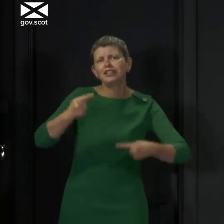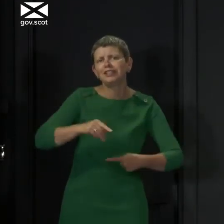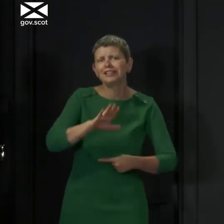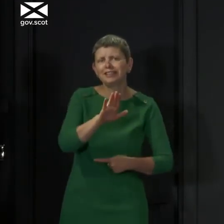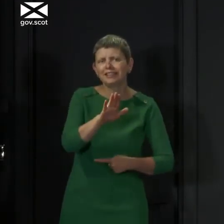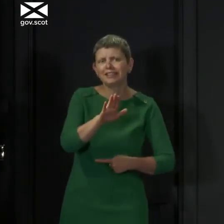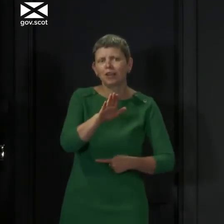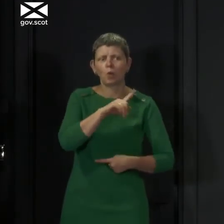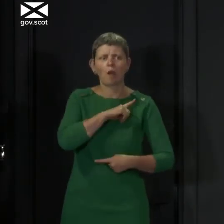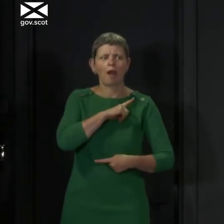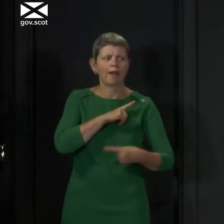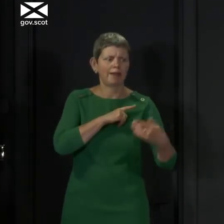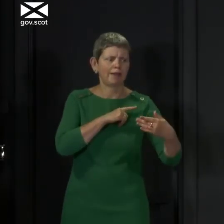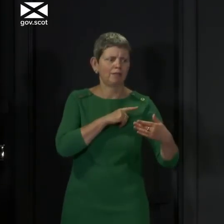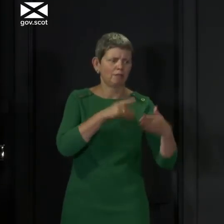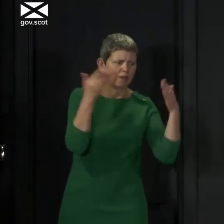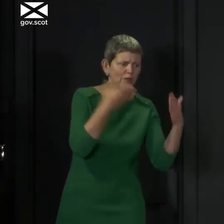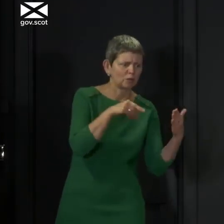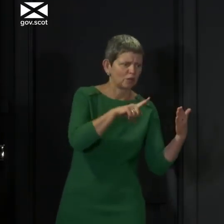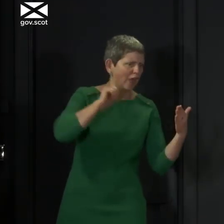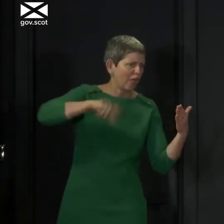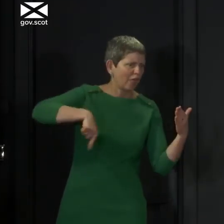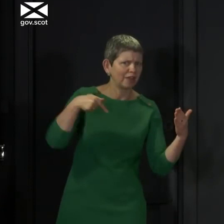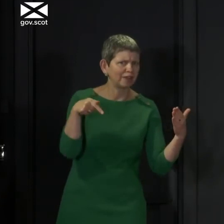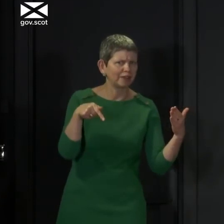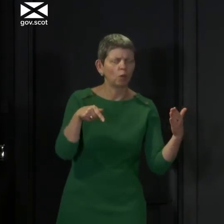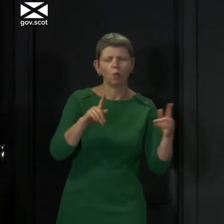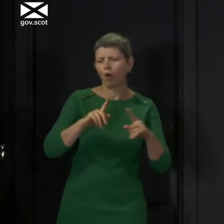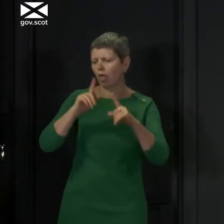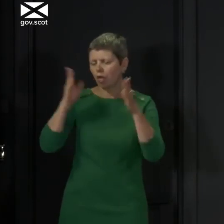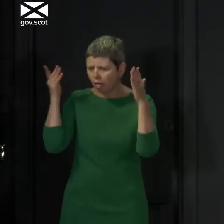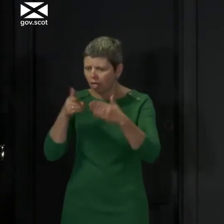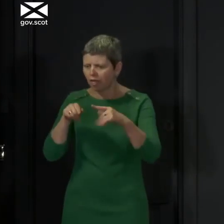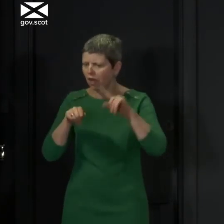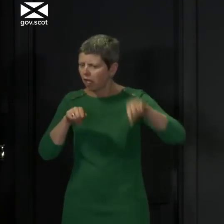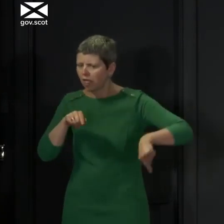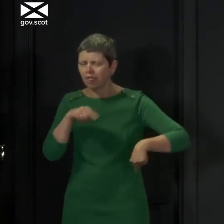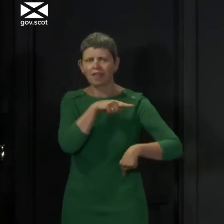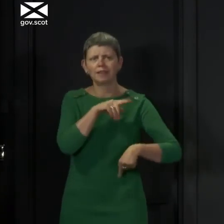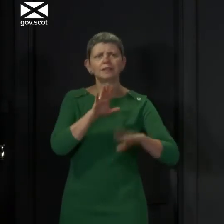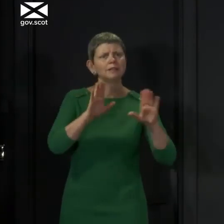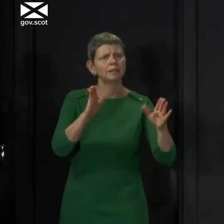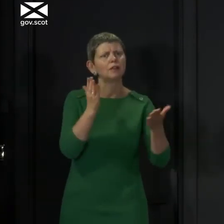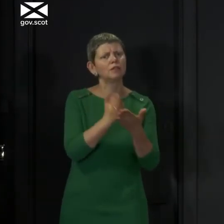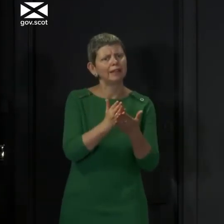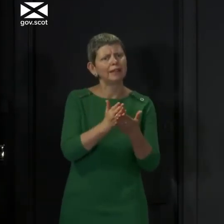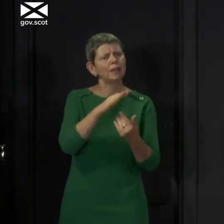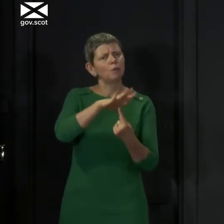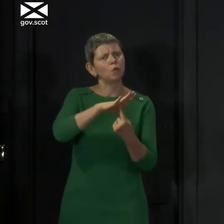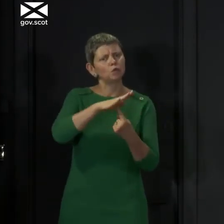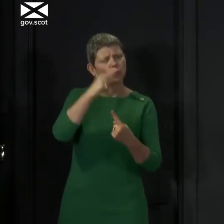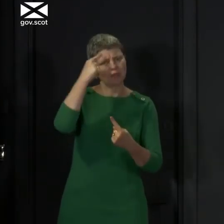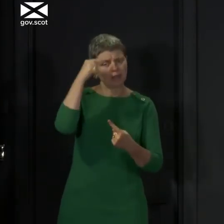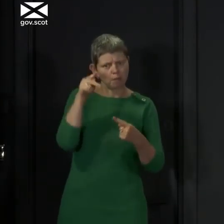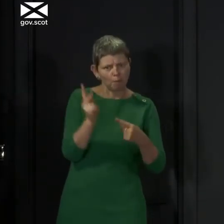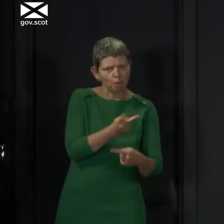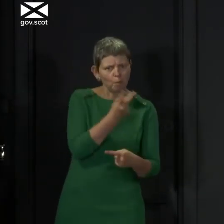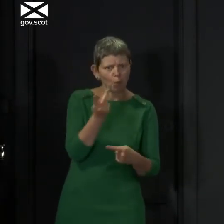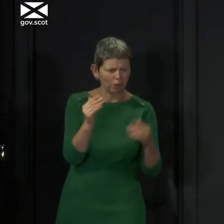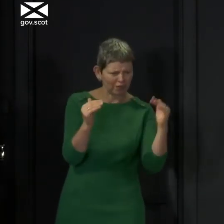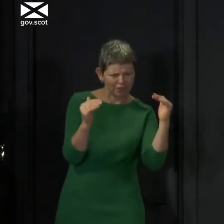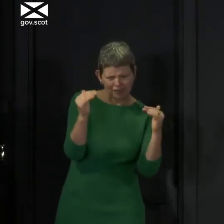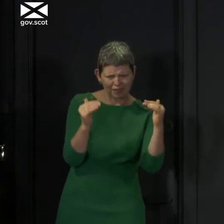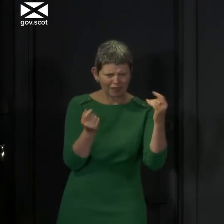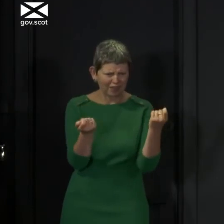we will make it harder to do the latter. So it's really important that we get these steps in sync. And we're taking the approach at the